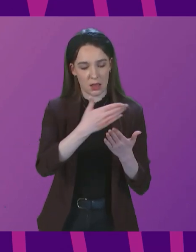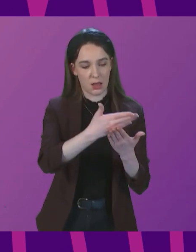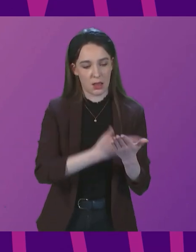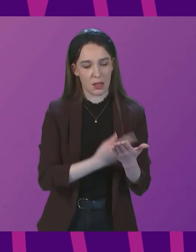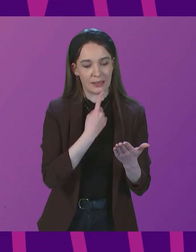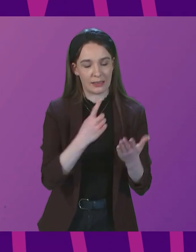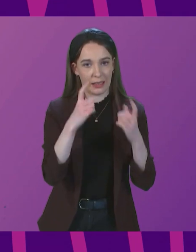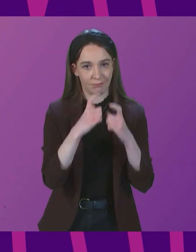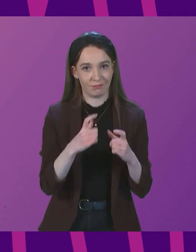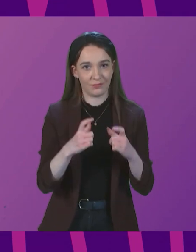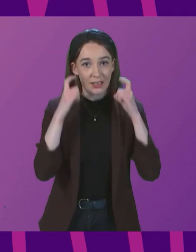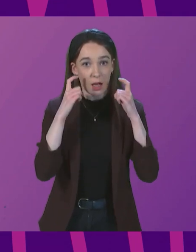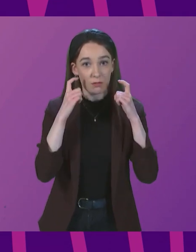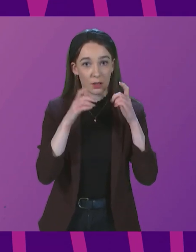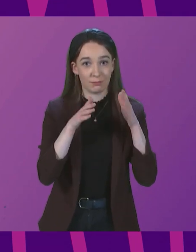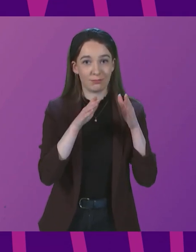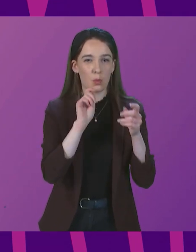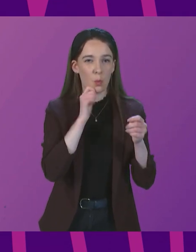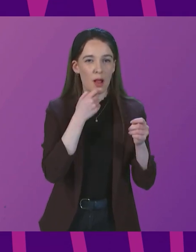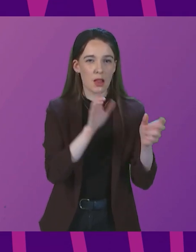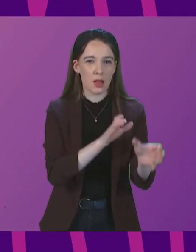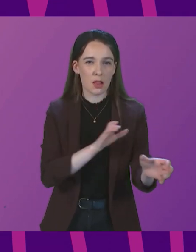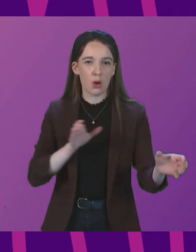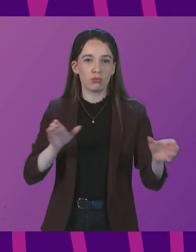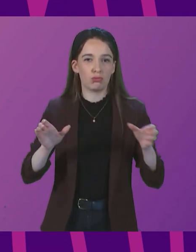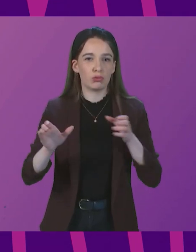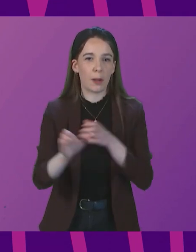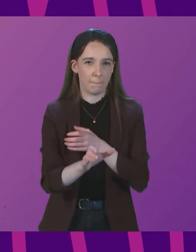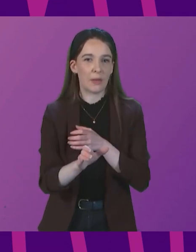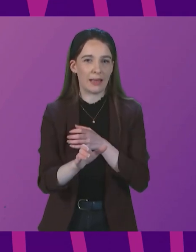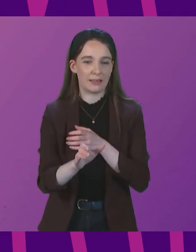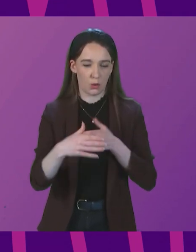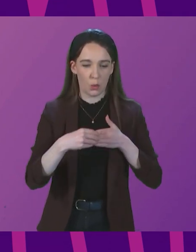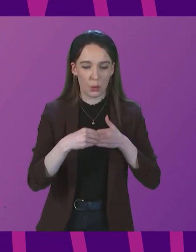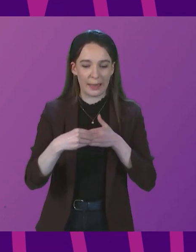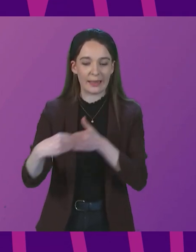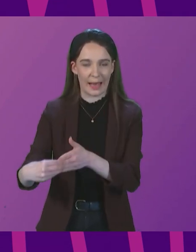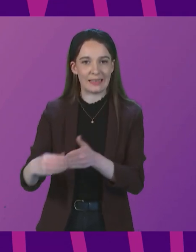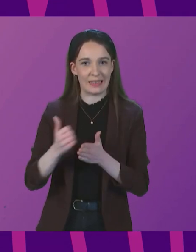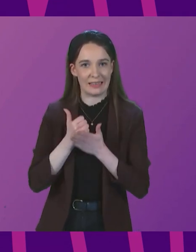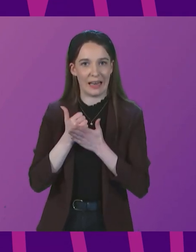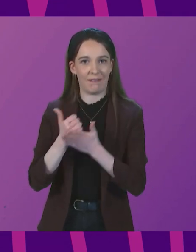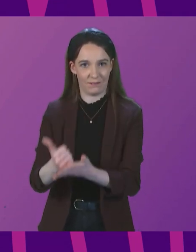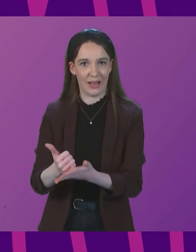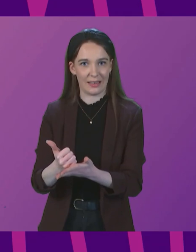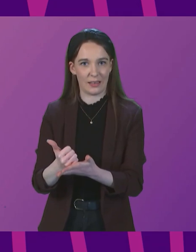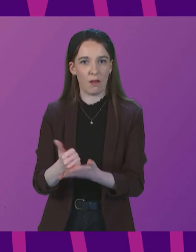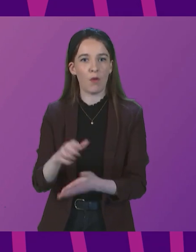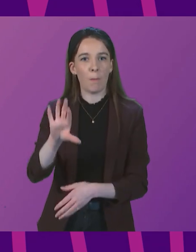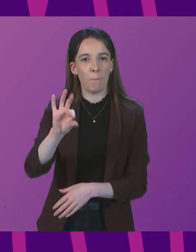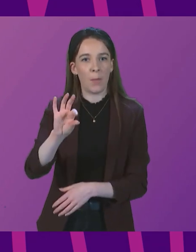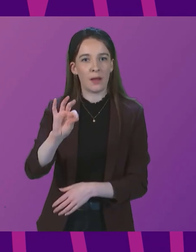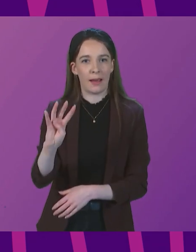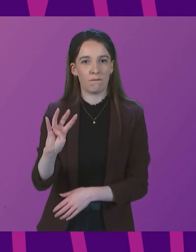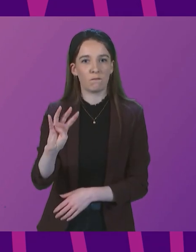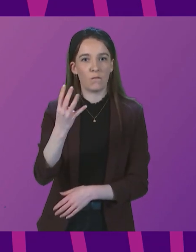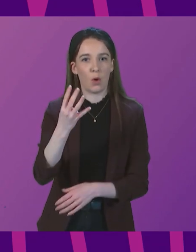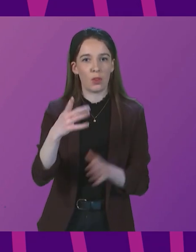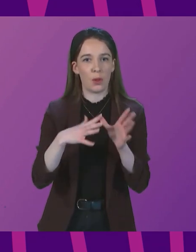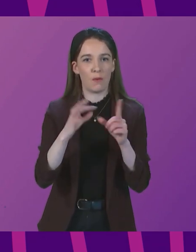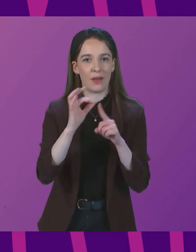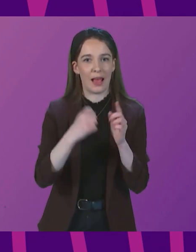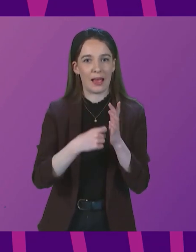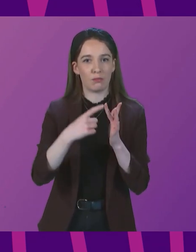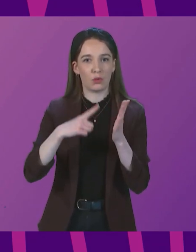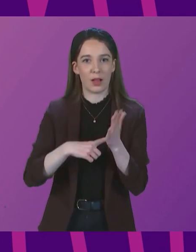will be replaced with guidance on the following phased basis. From next Monday, 4th April, it will no longer be a legal requirement